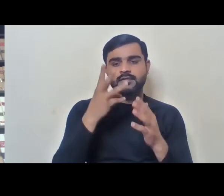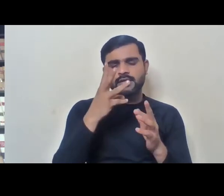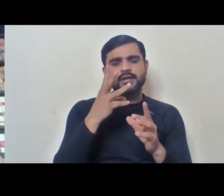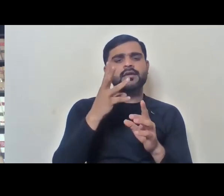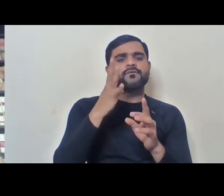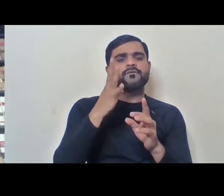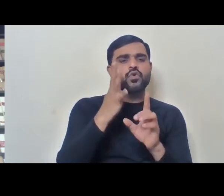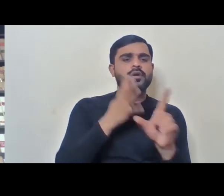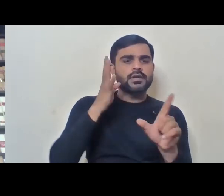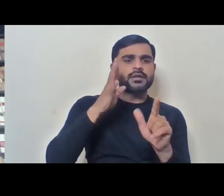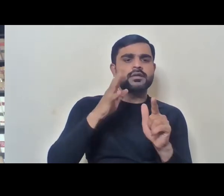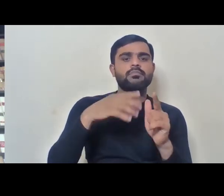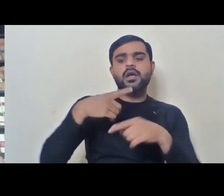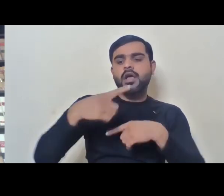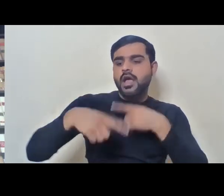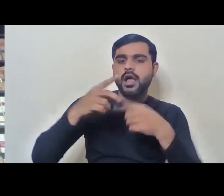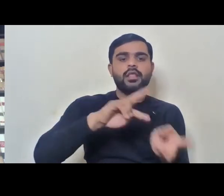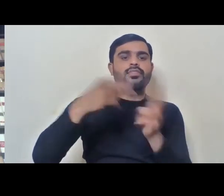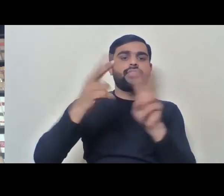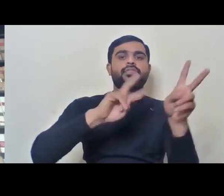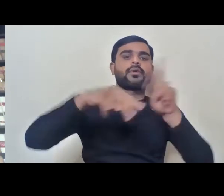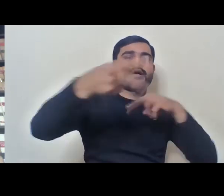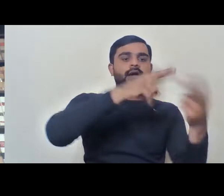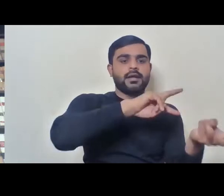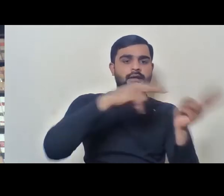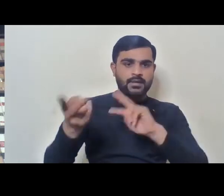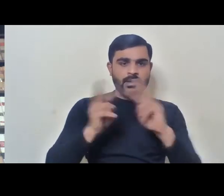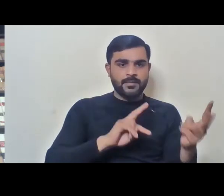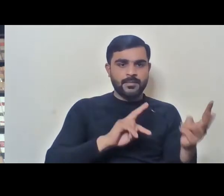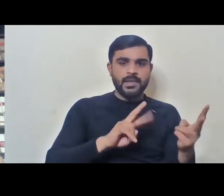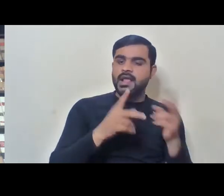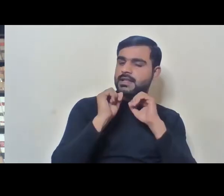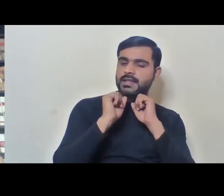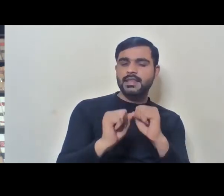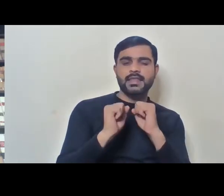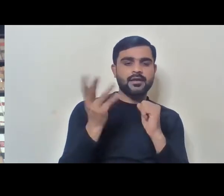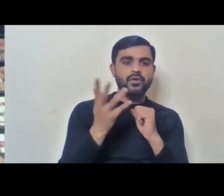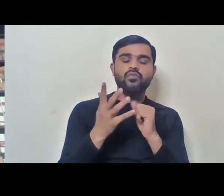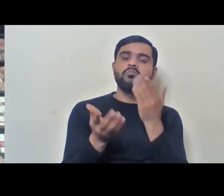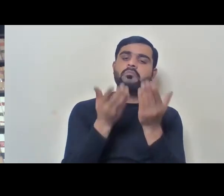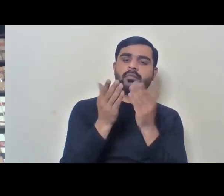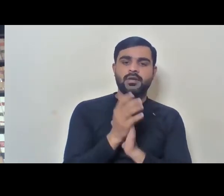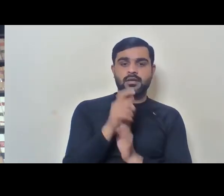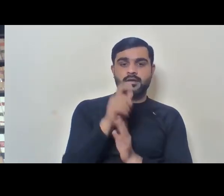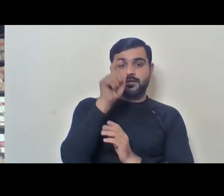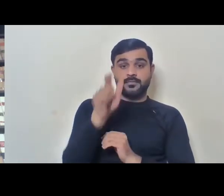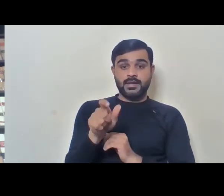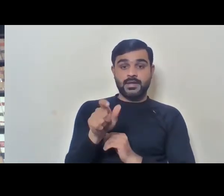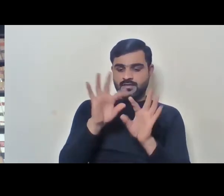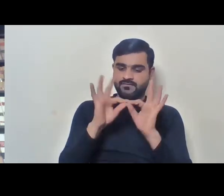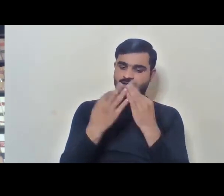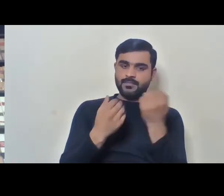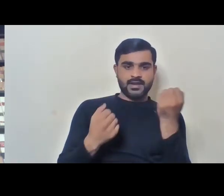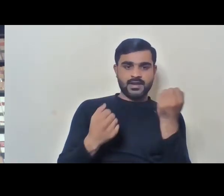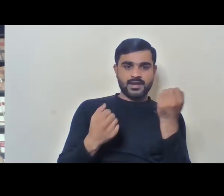posting, there are regular transfers. Now, transfers become very difficult because supposing the person has family support